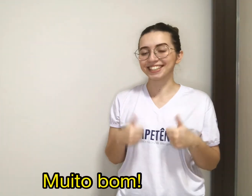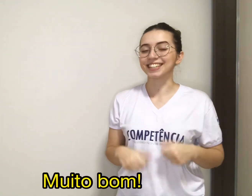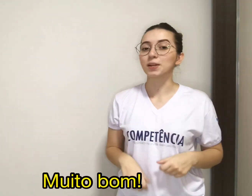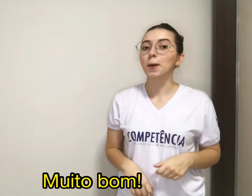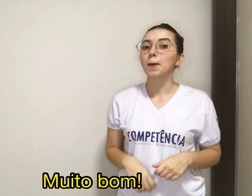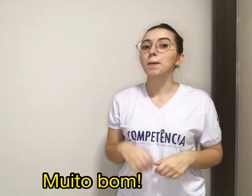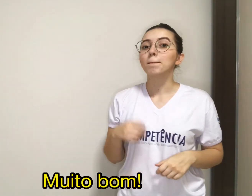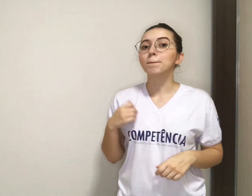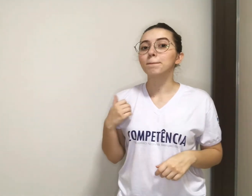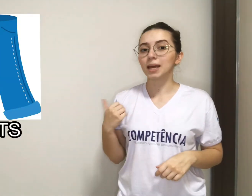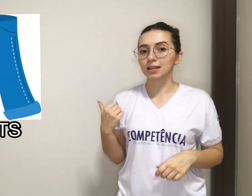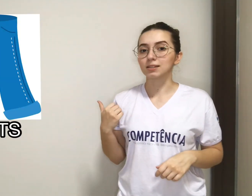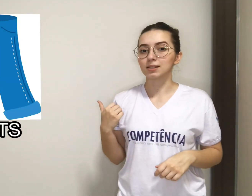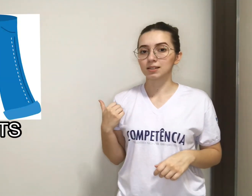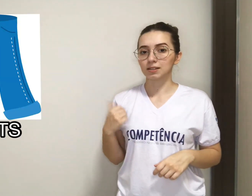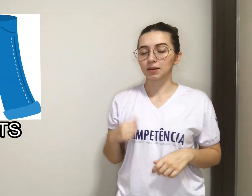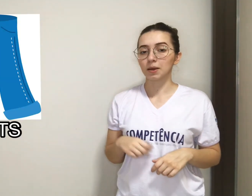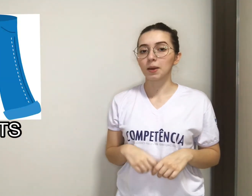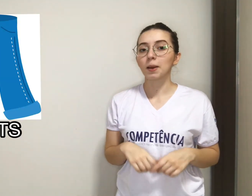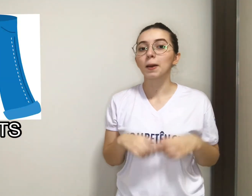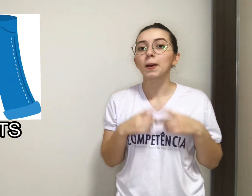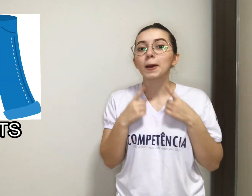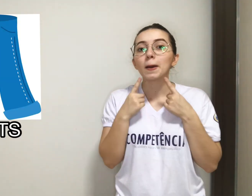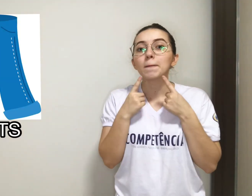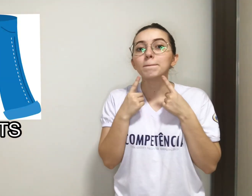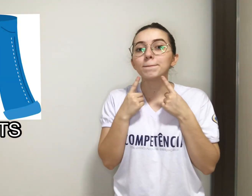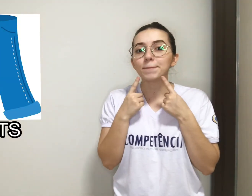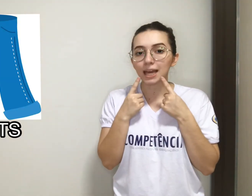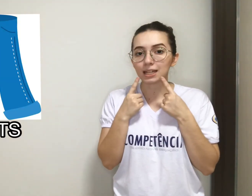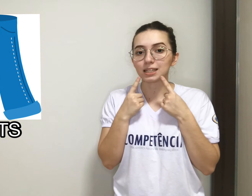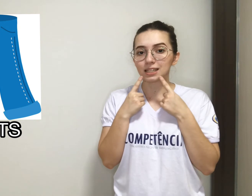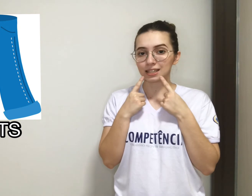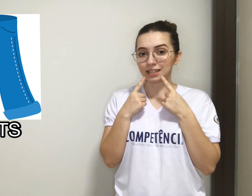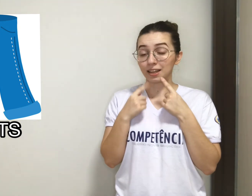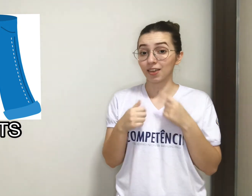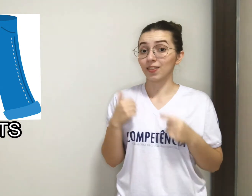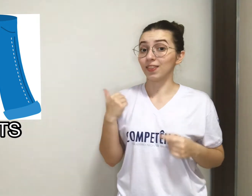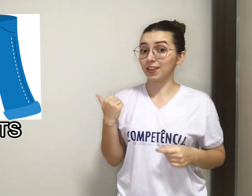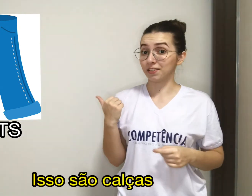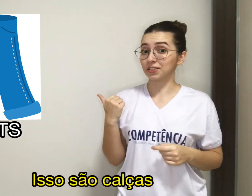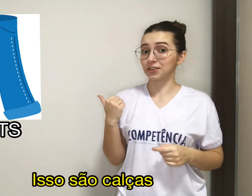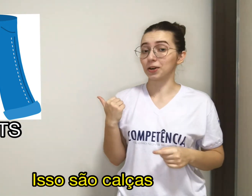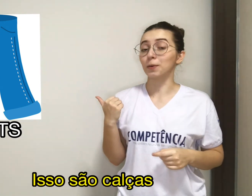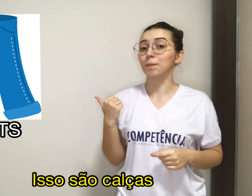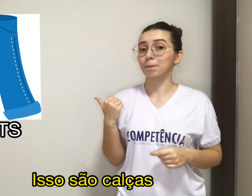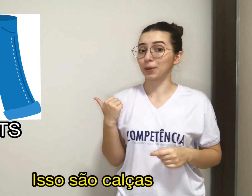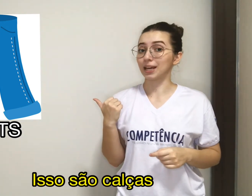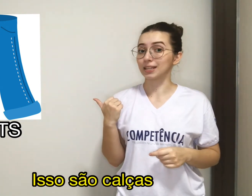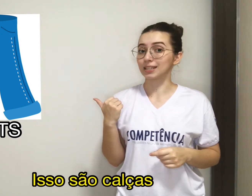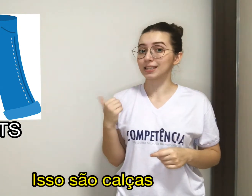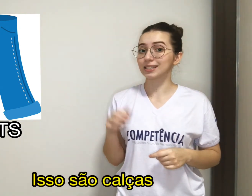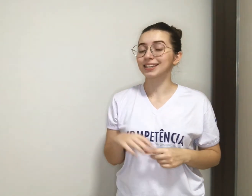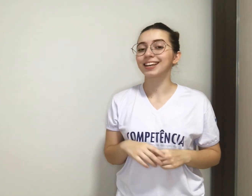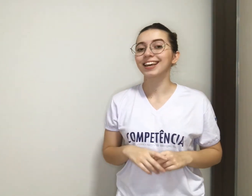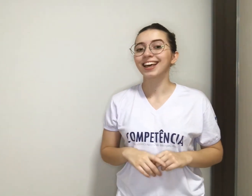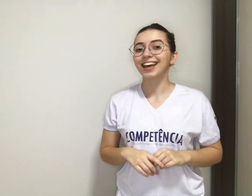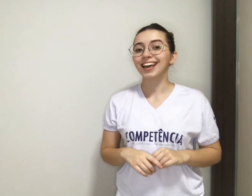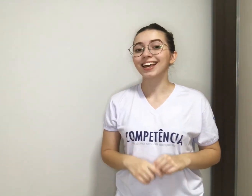Pants, these are pants. And